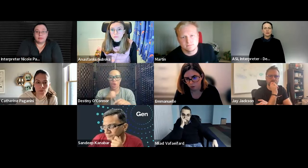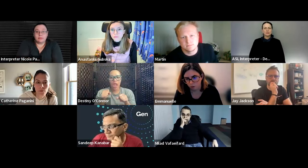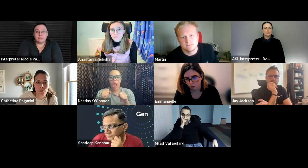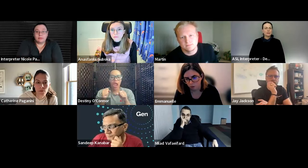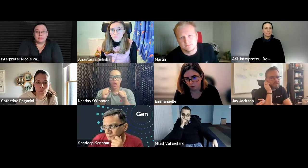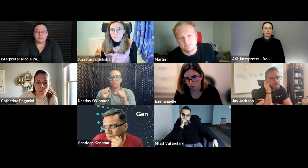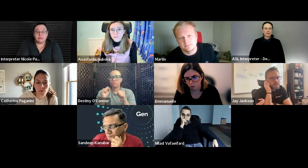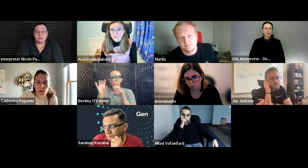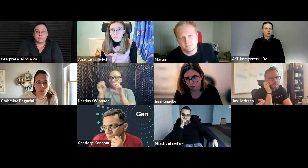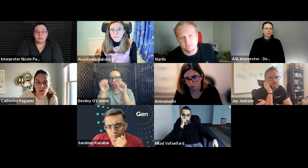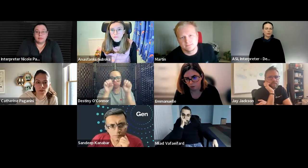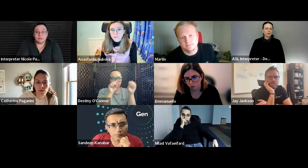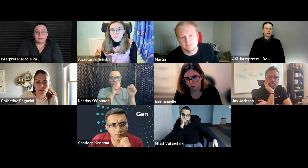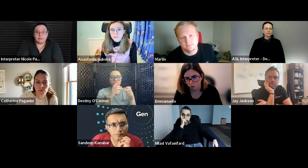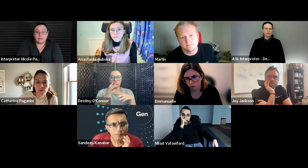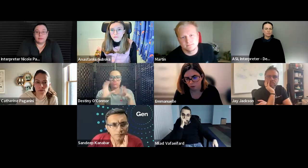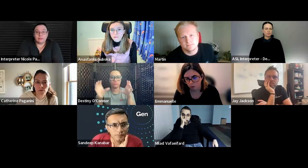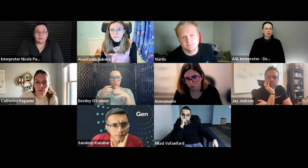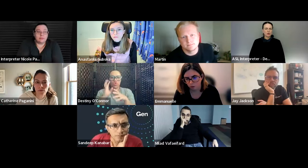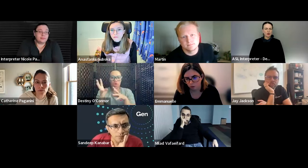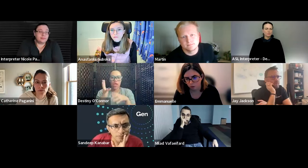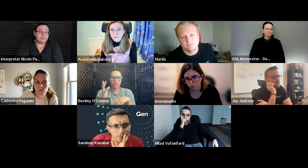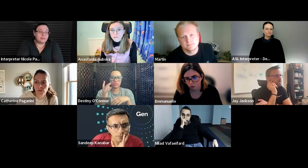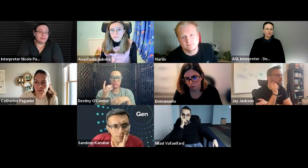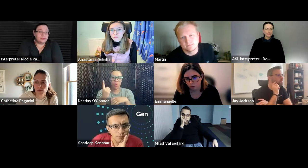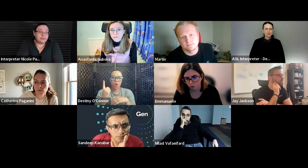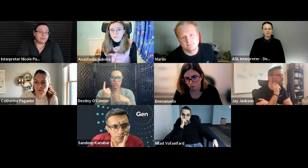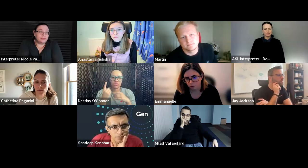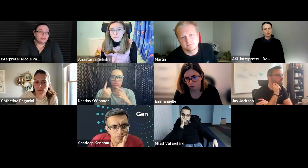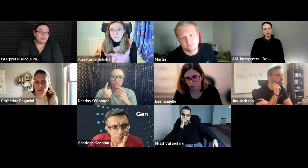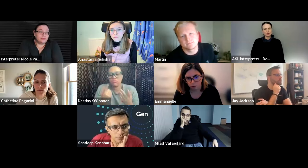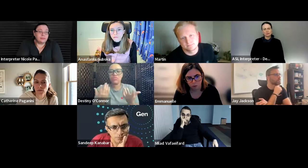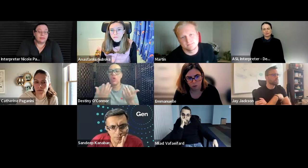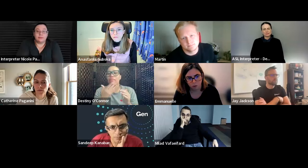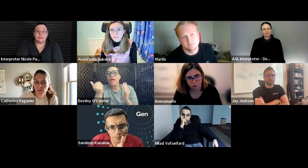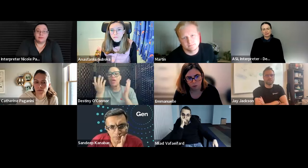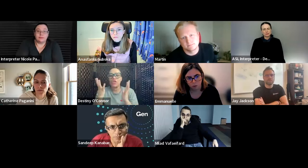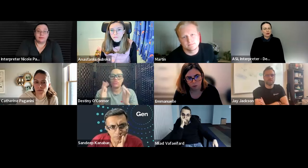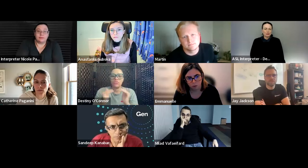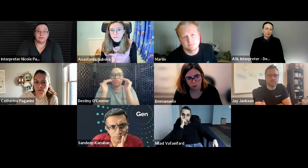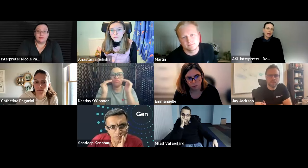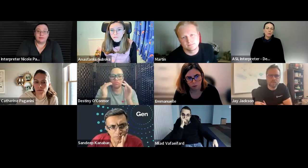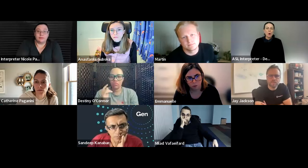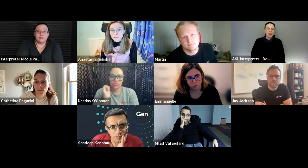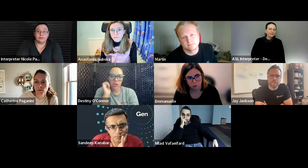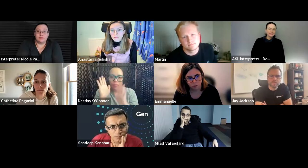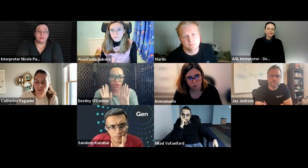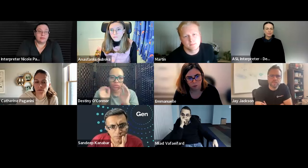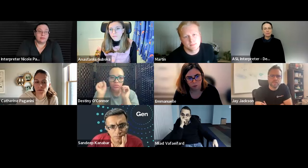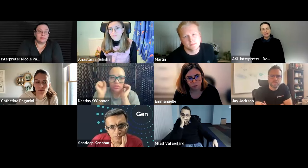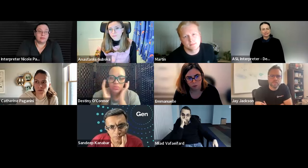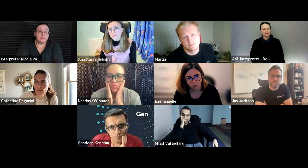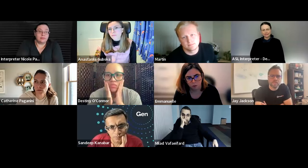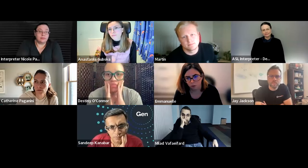there are many out there where we can um draw from you know and to to kind of create one